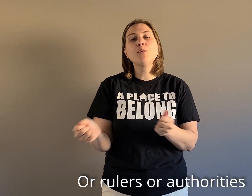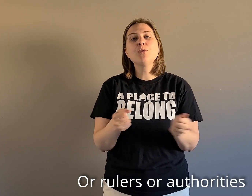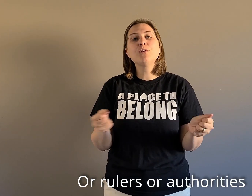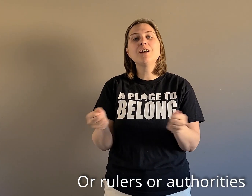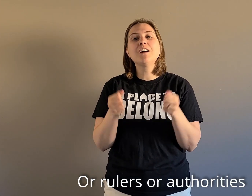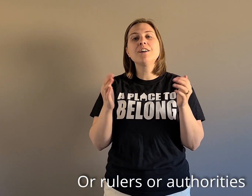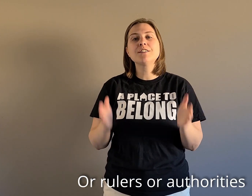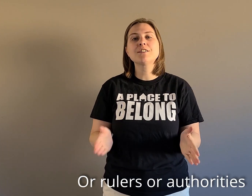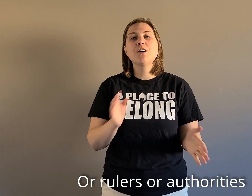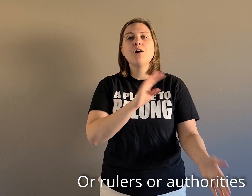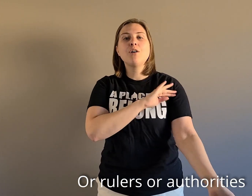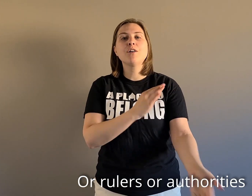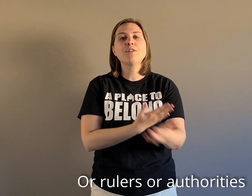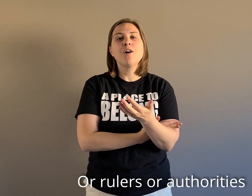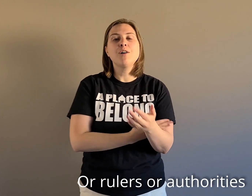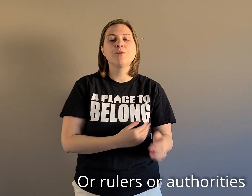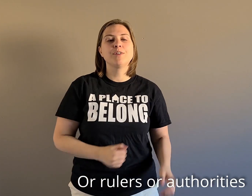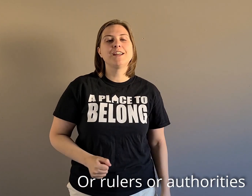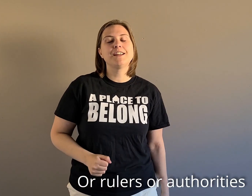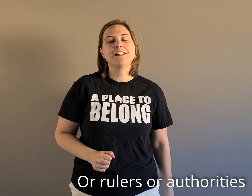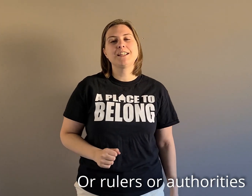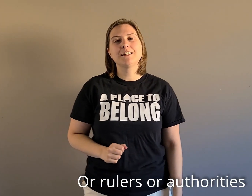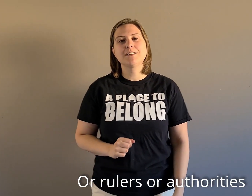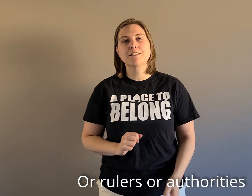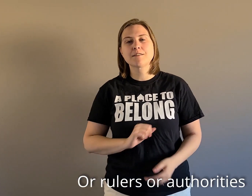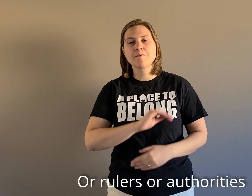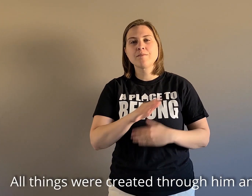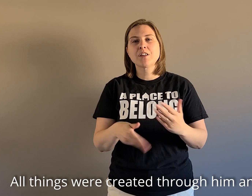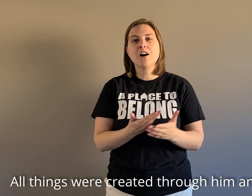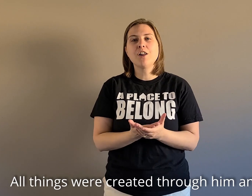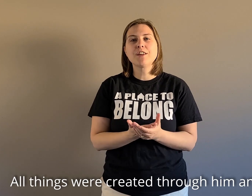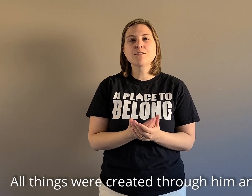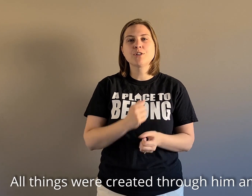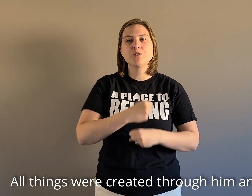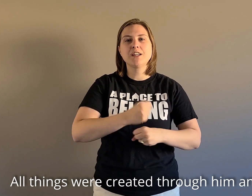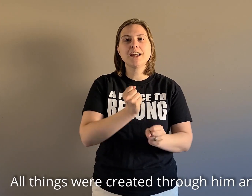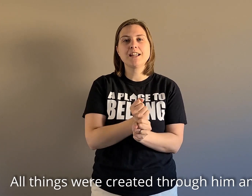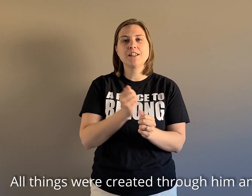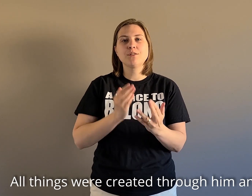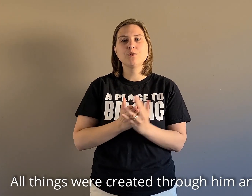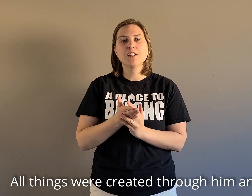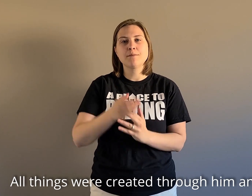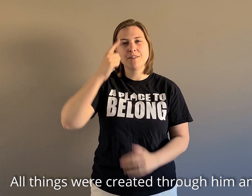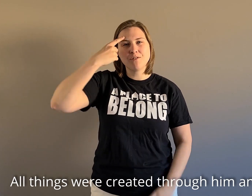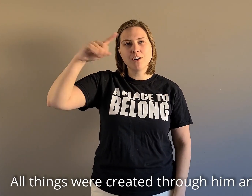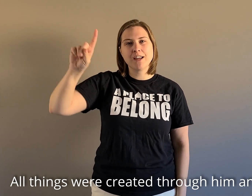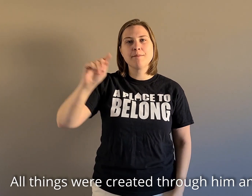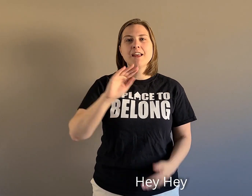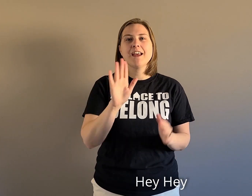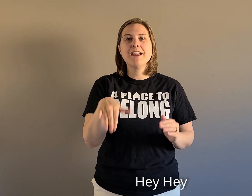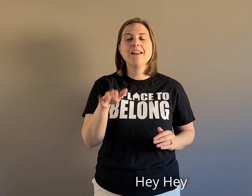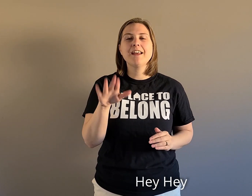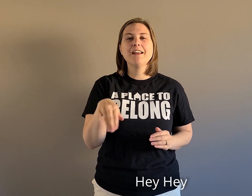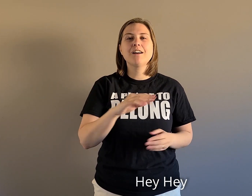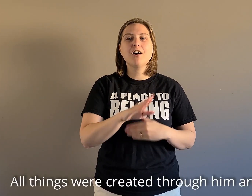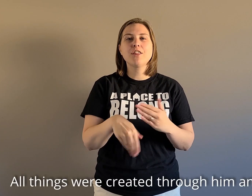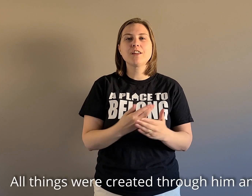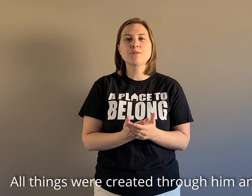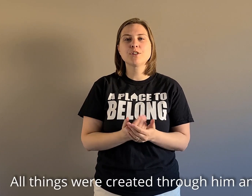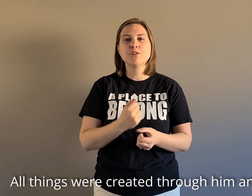authorities all things were created through him and for him hey hey all things were